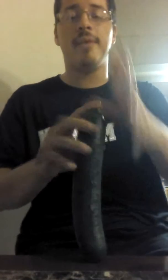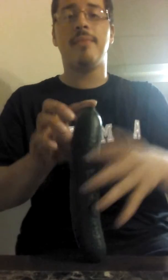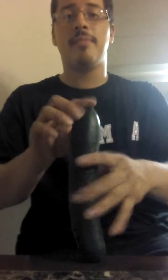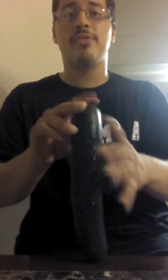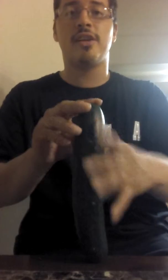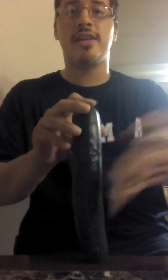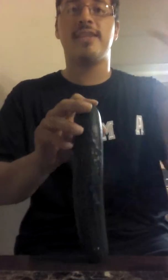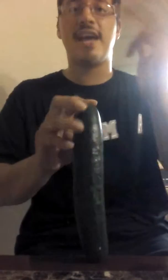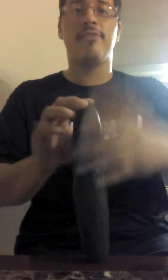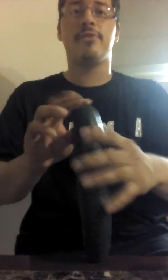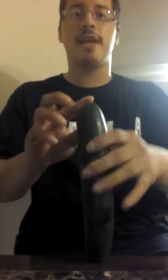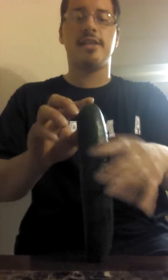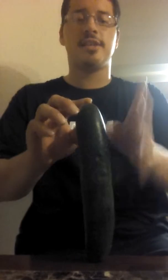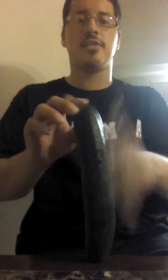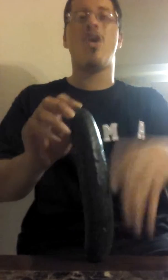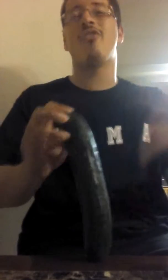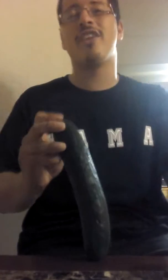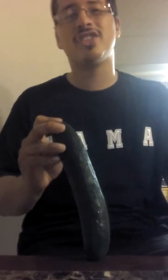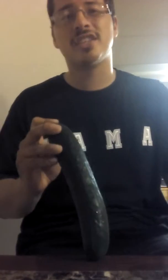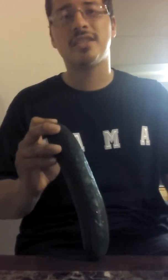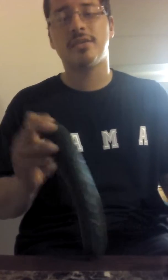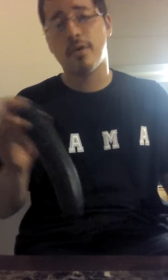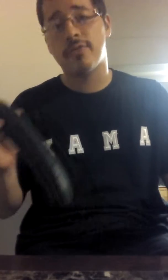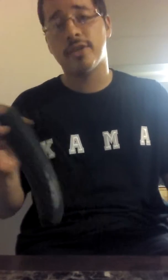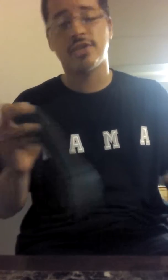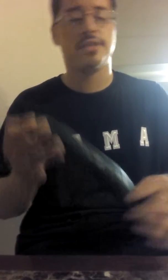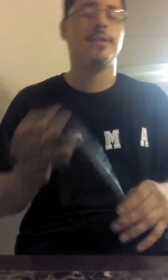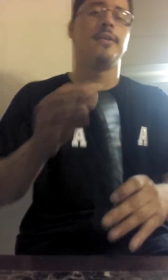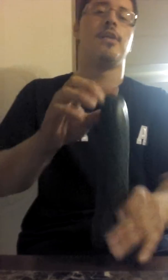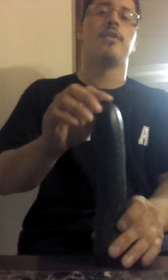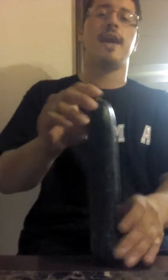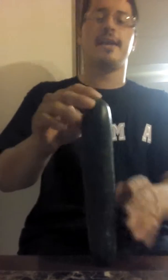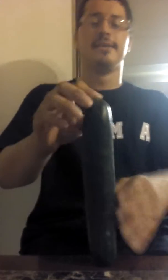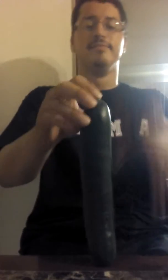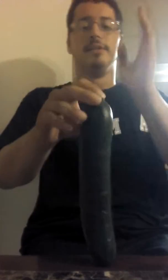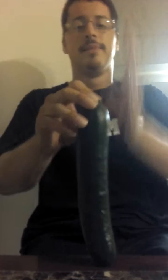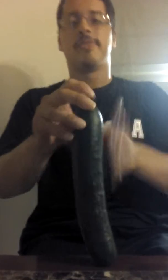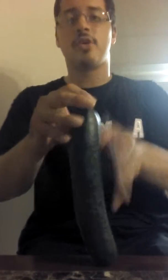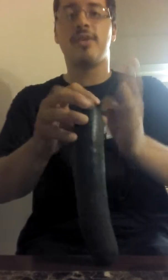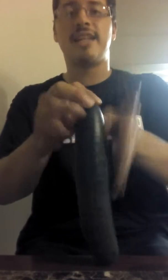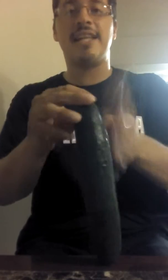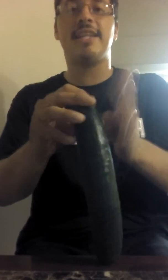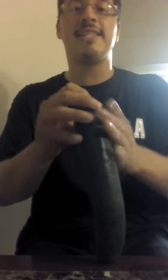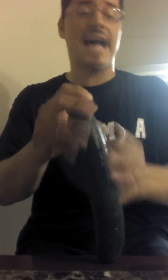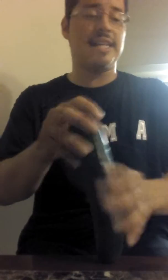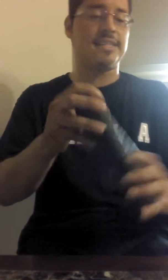members that are going to die in a few days. Go, fishes. Go, fishes. Okay? So we slice it and dice it.